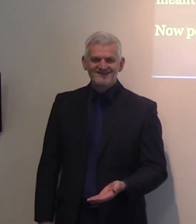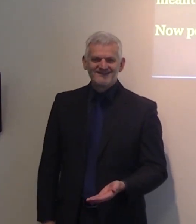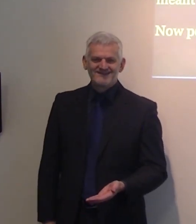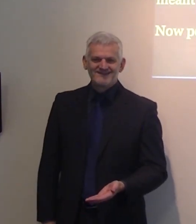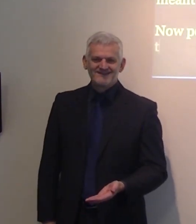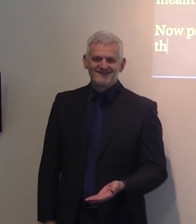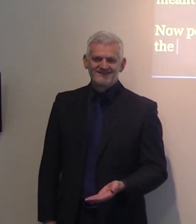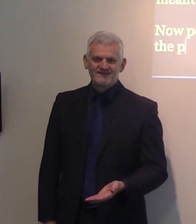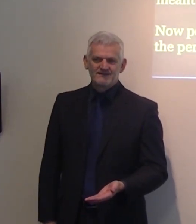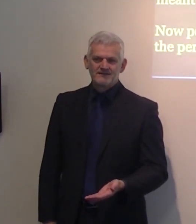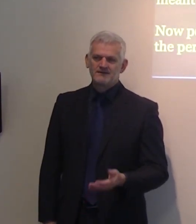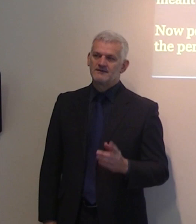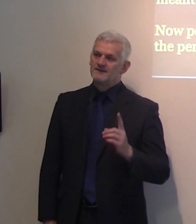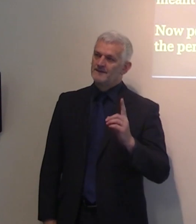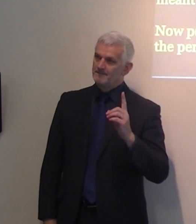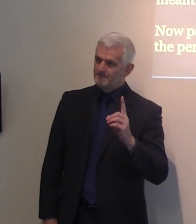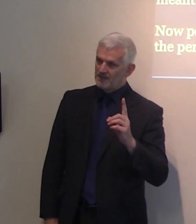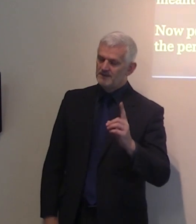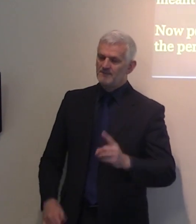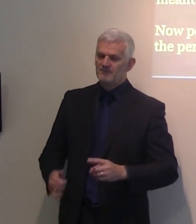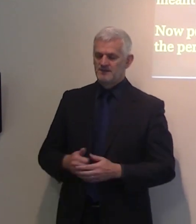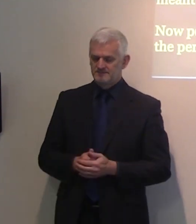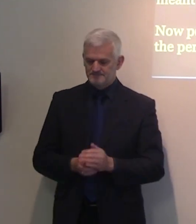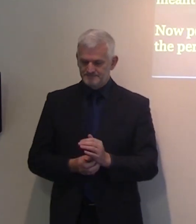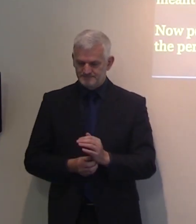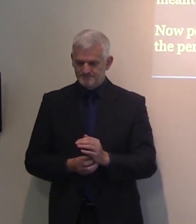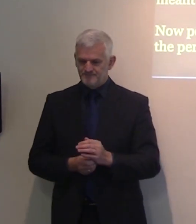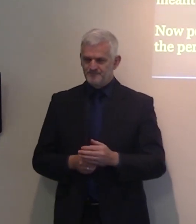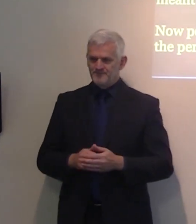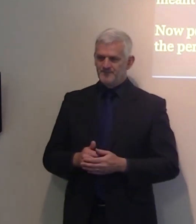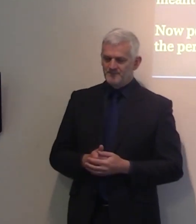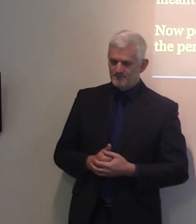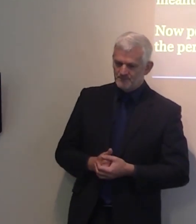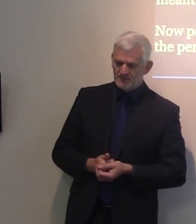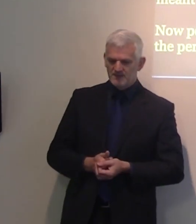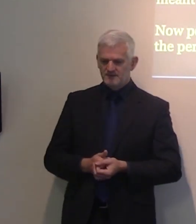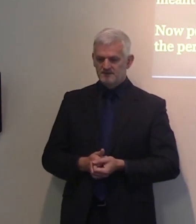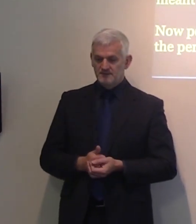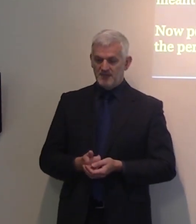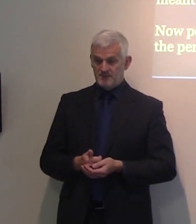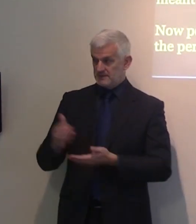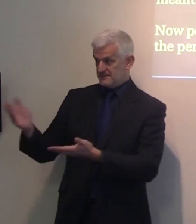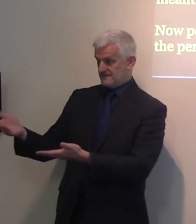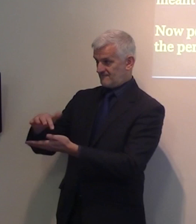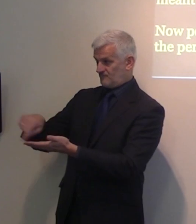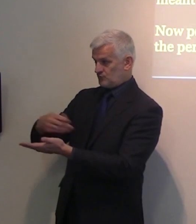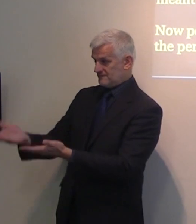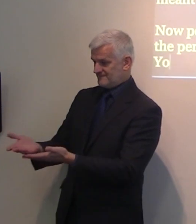we diplomatically, gently, nicely, with all kinds of words, ask for salt after the meal has been served to us,